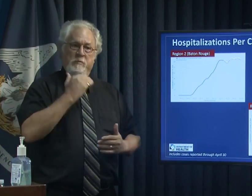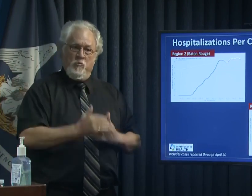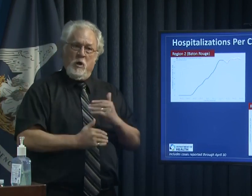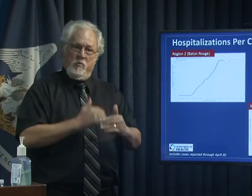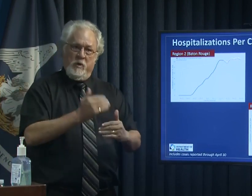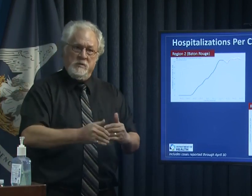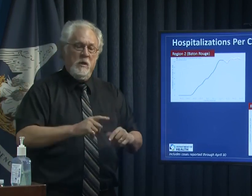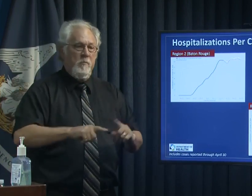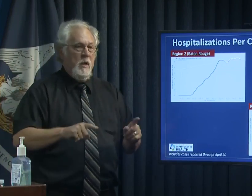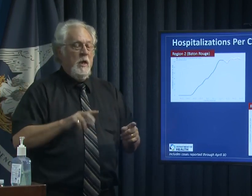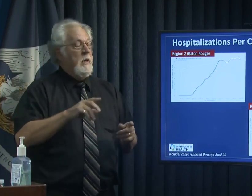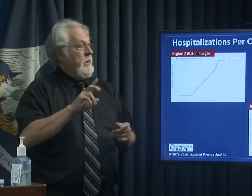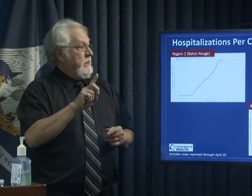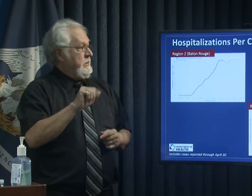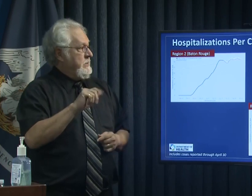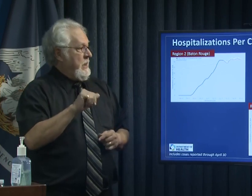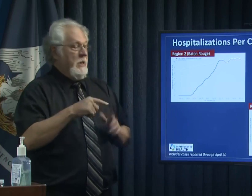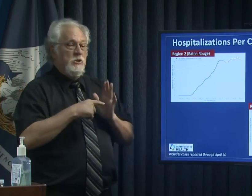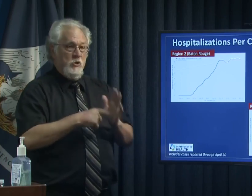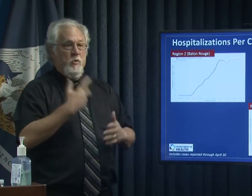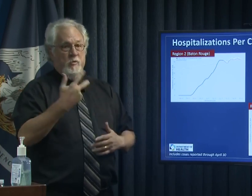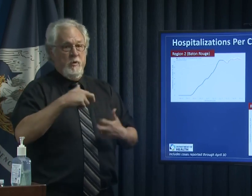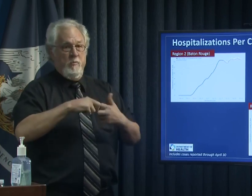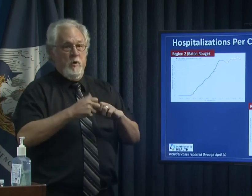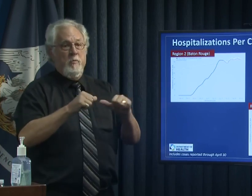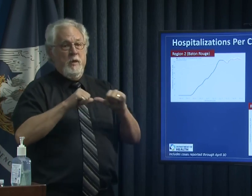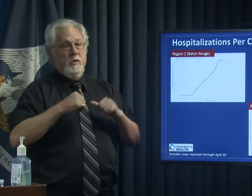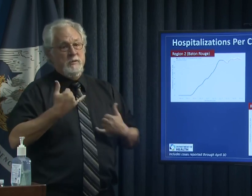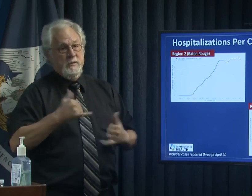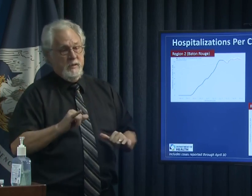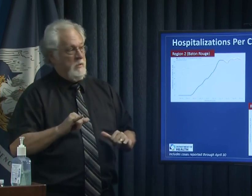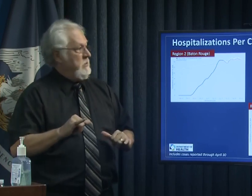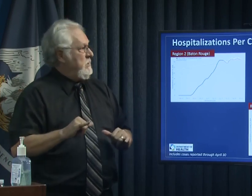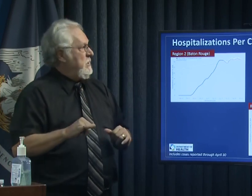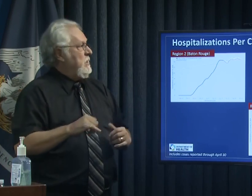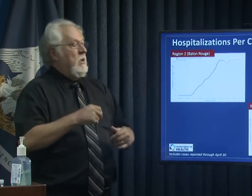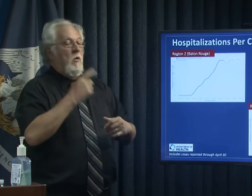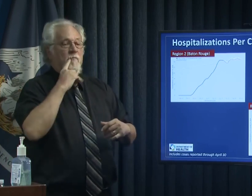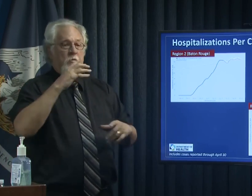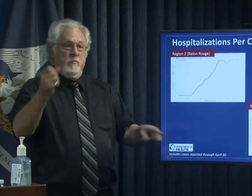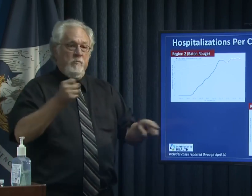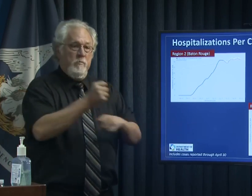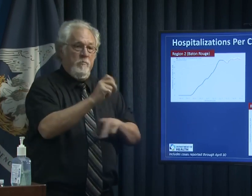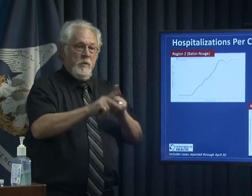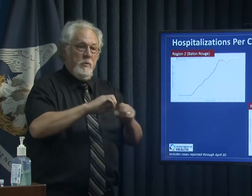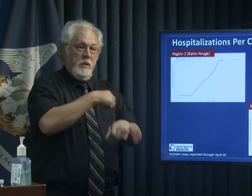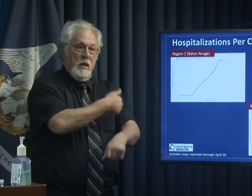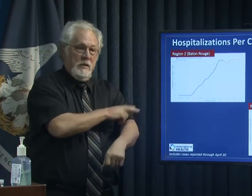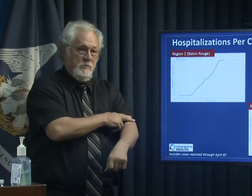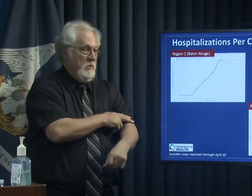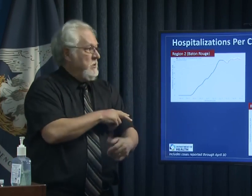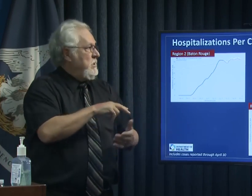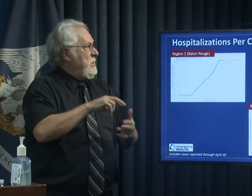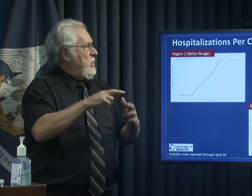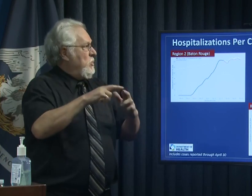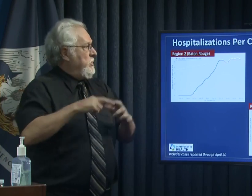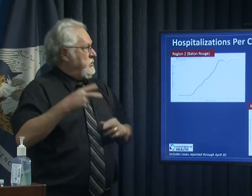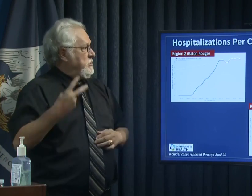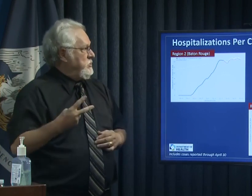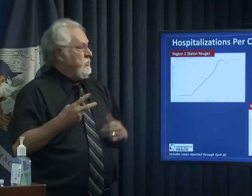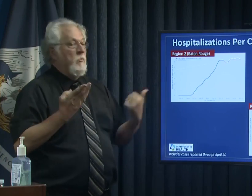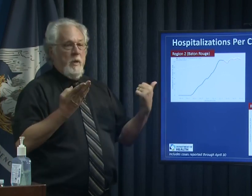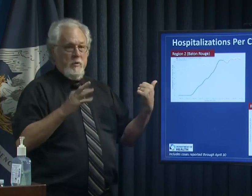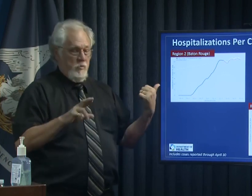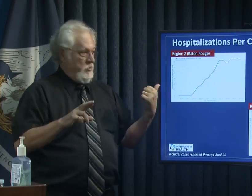but the data does show three problem areas still with respect to hospitalizations uh those being in regions two